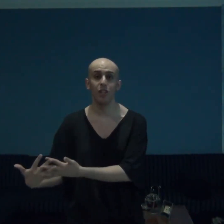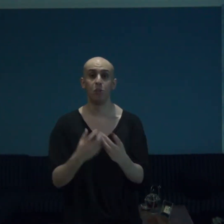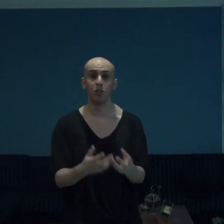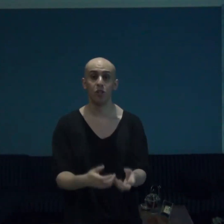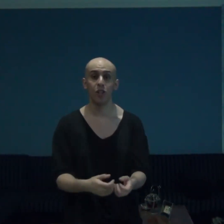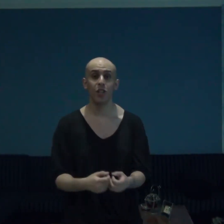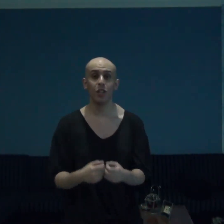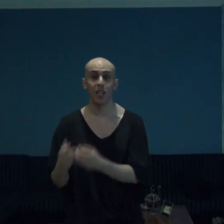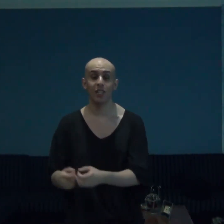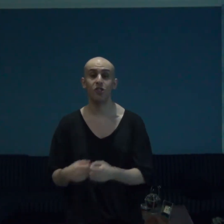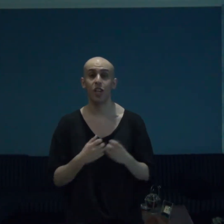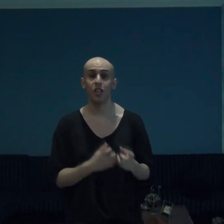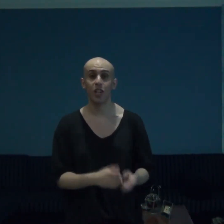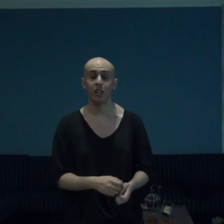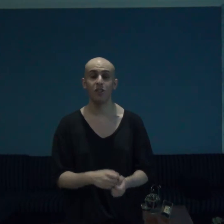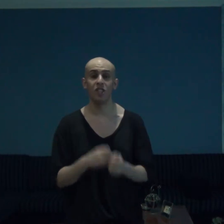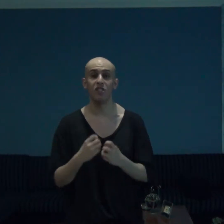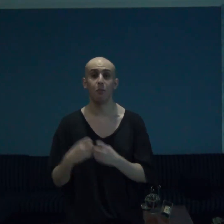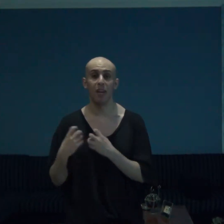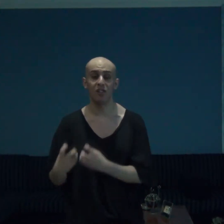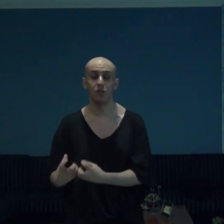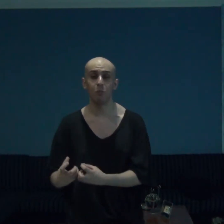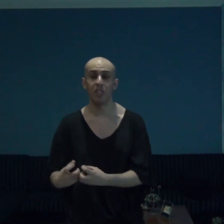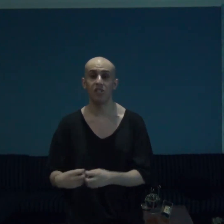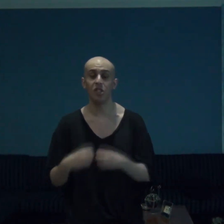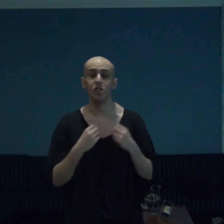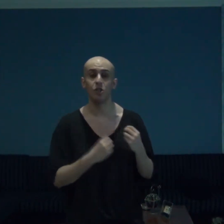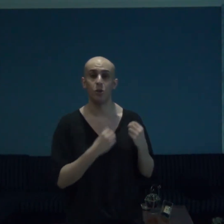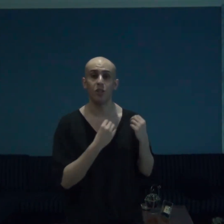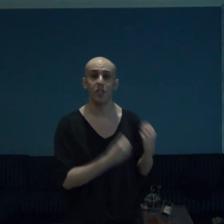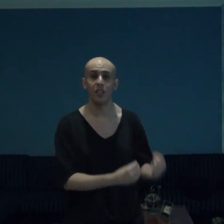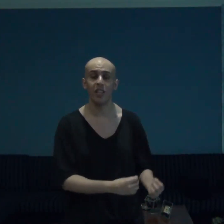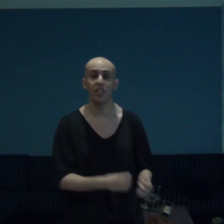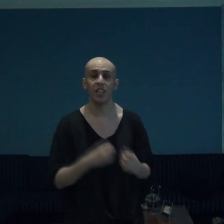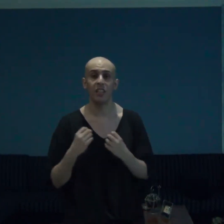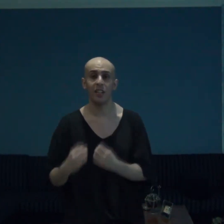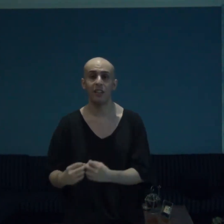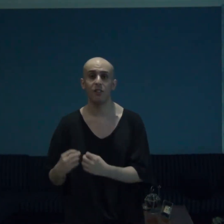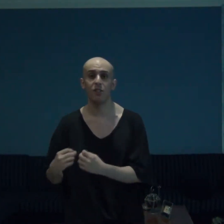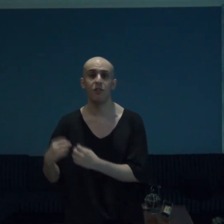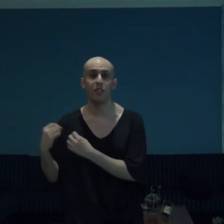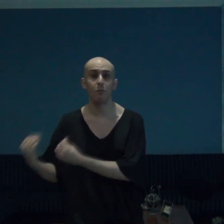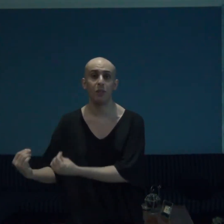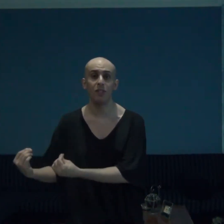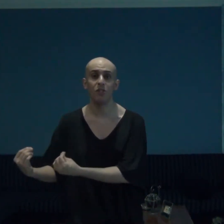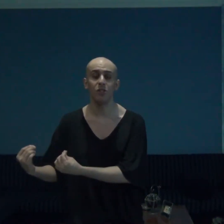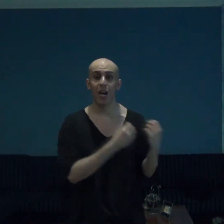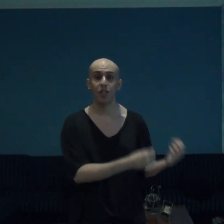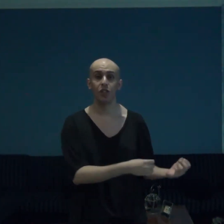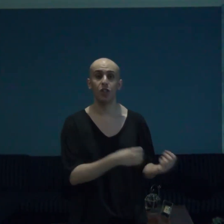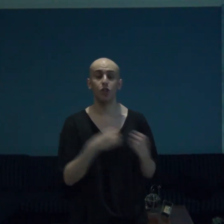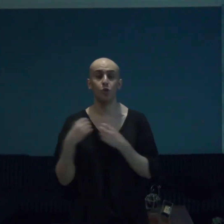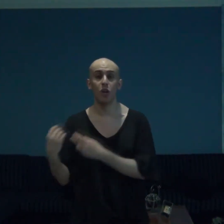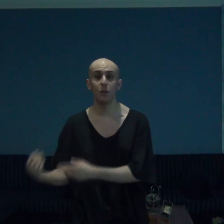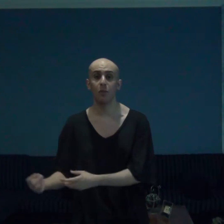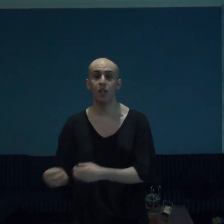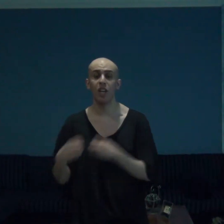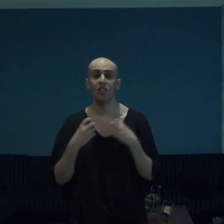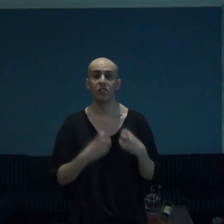berserk guys and gals is a masterpiece in storytelling and character development action drama and the